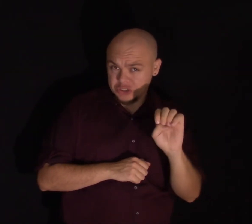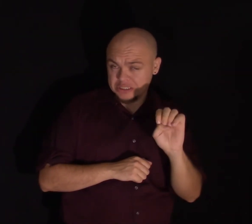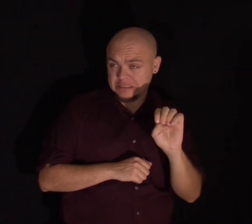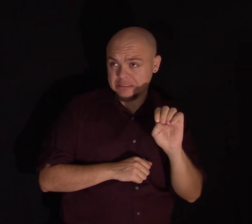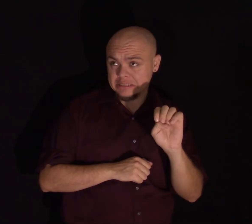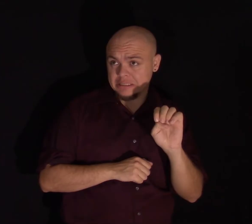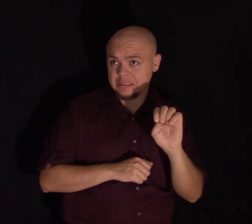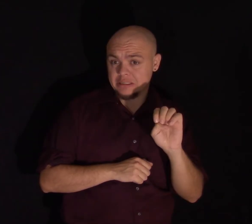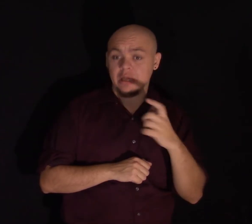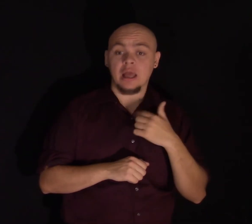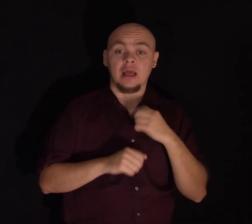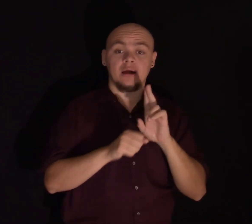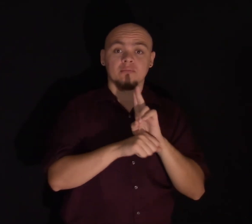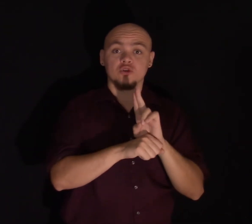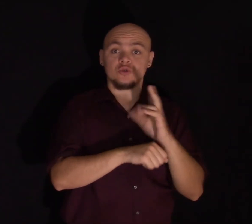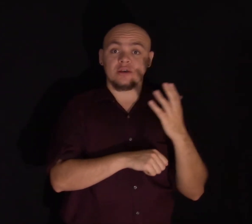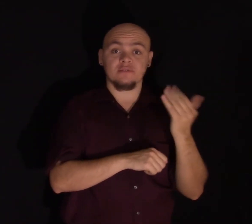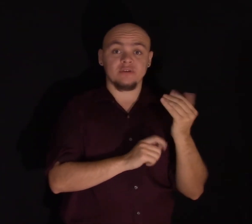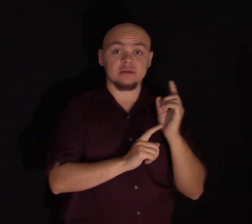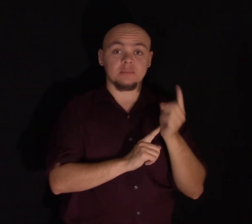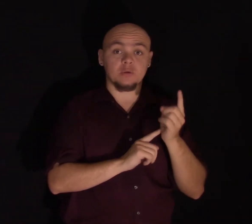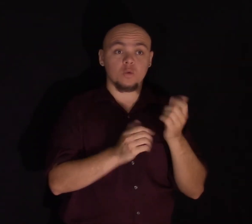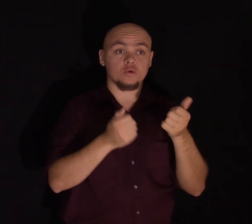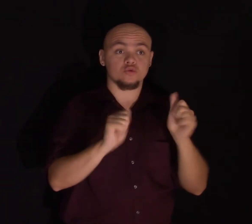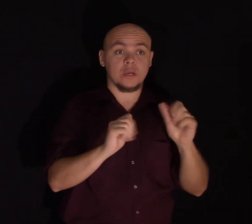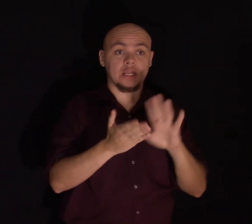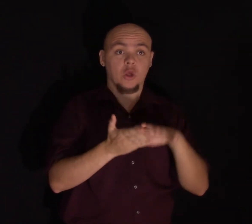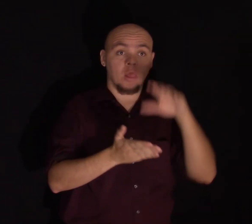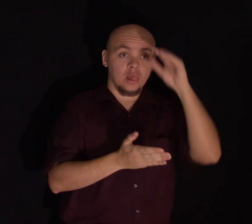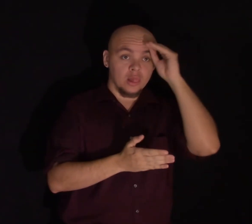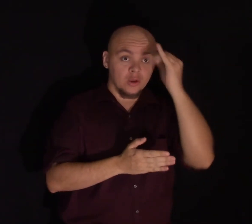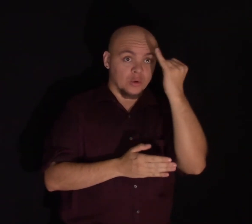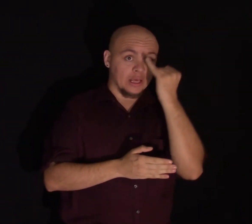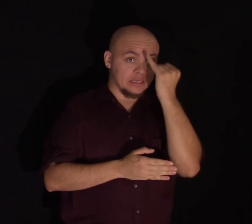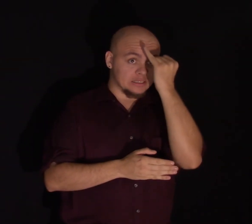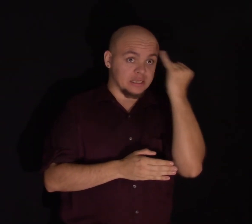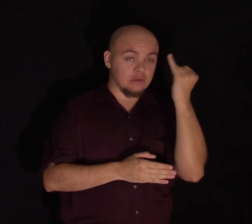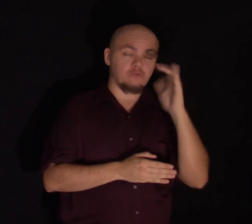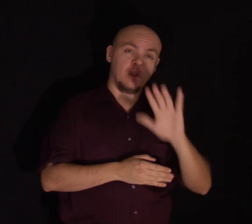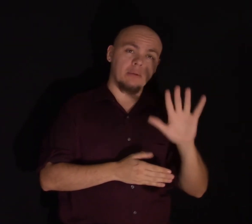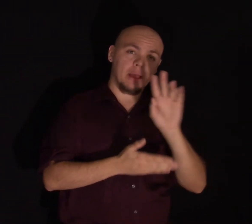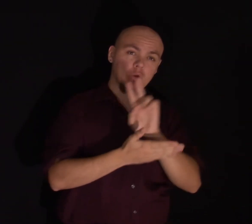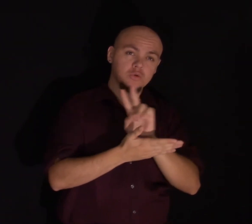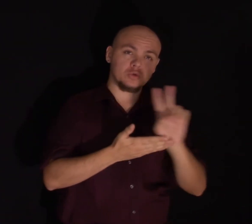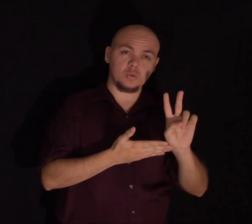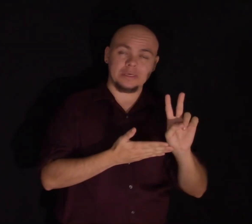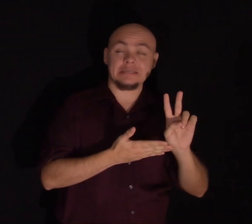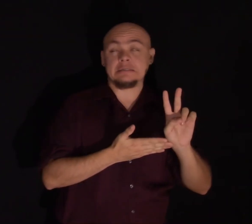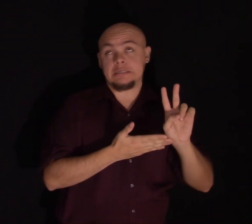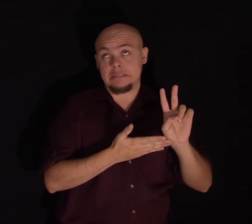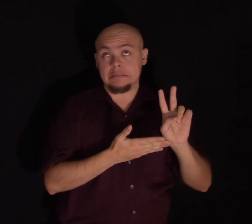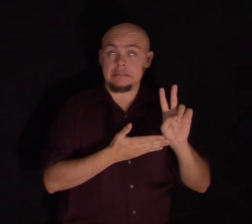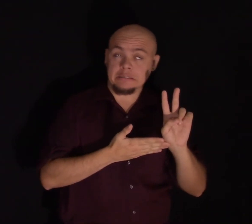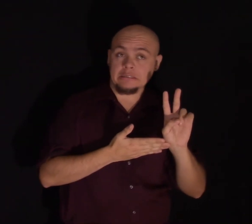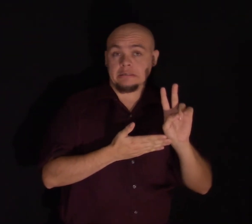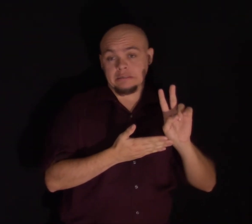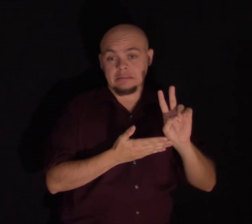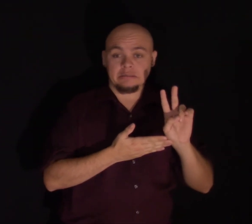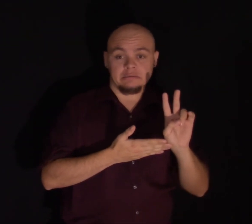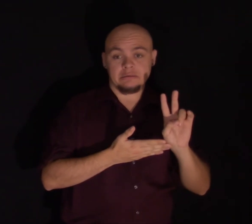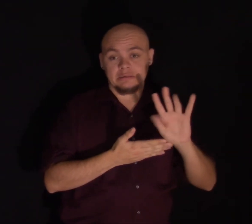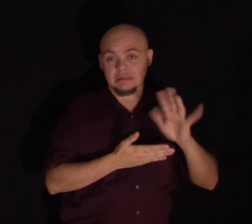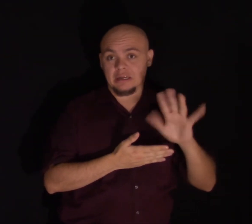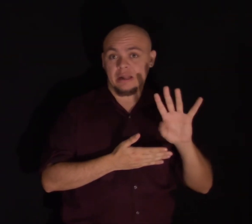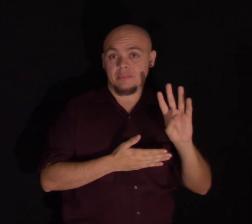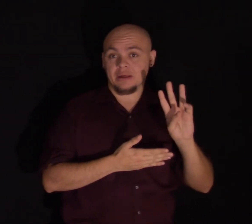I'm actually using my 15-minute rule to learn Italian. And I've only been doing it for about two weeks. So it says I'm 6%